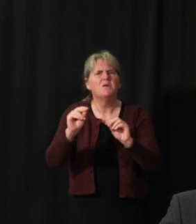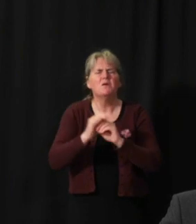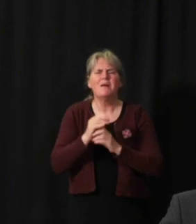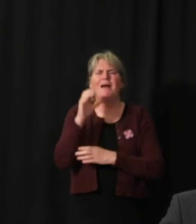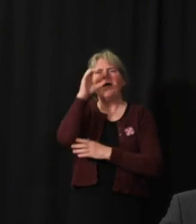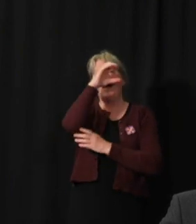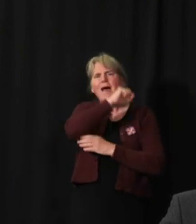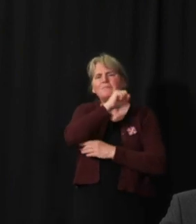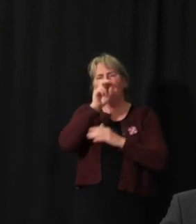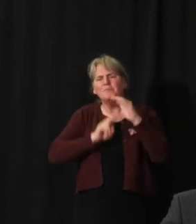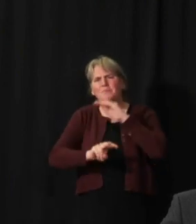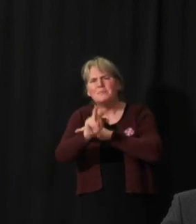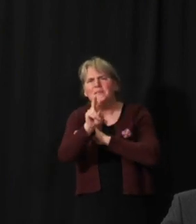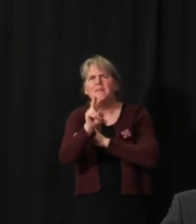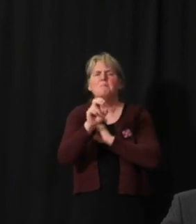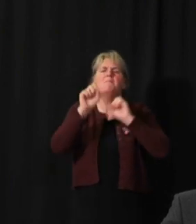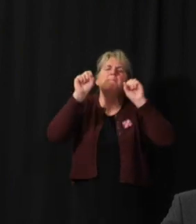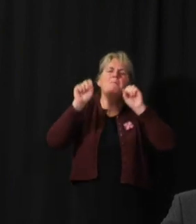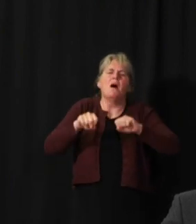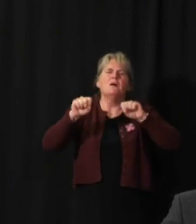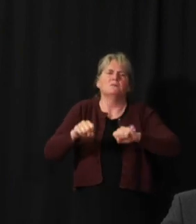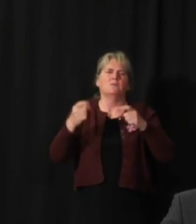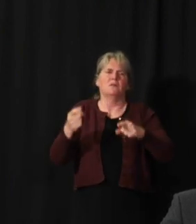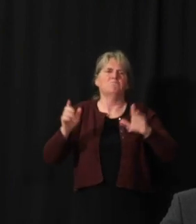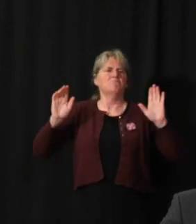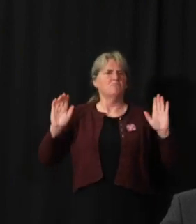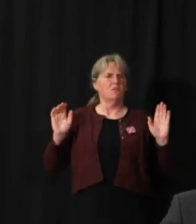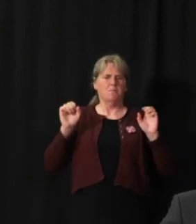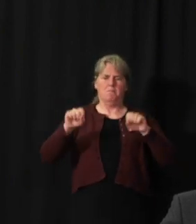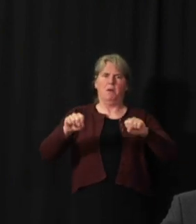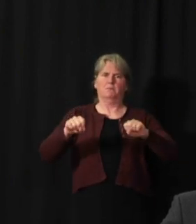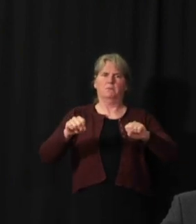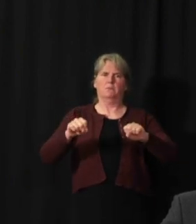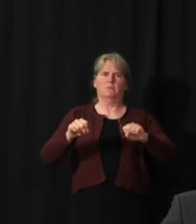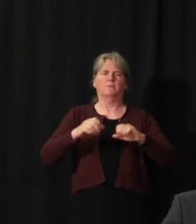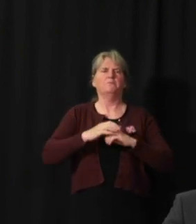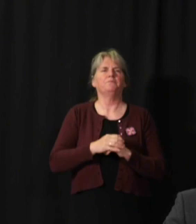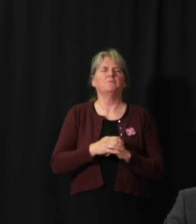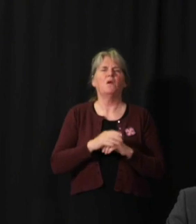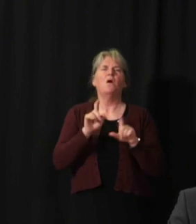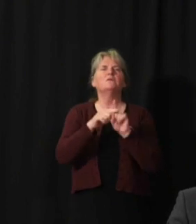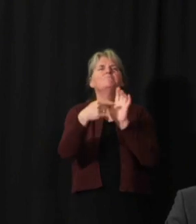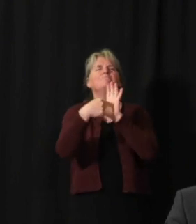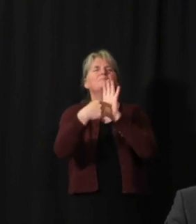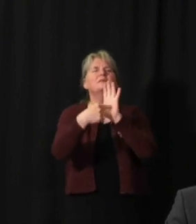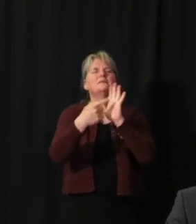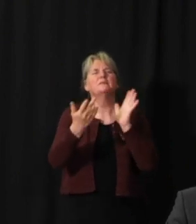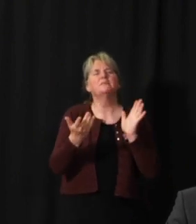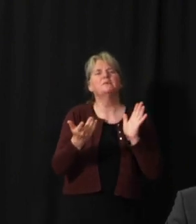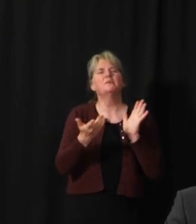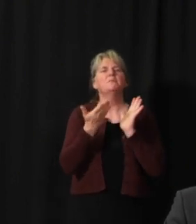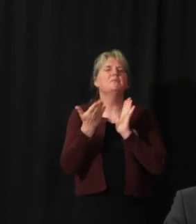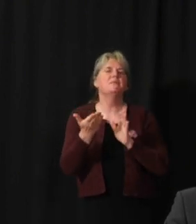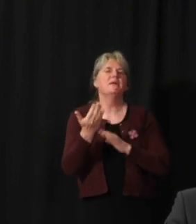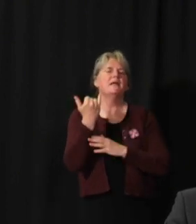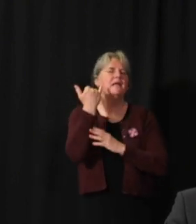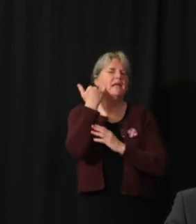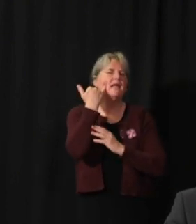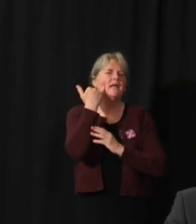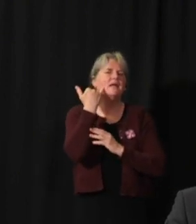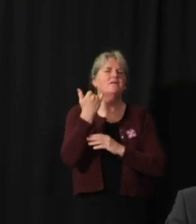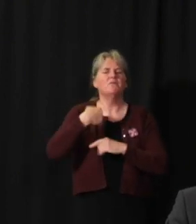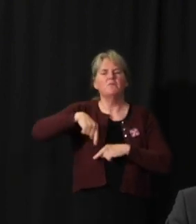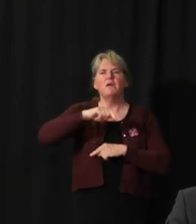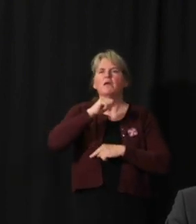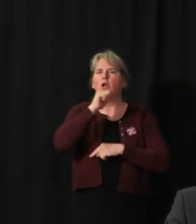predict what might happen in different scenarios. And they enable us to see, for example, what may have happened if we had